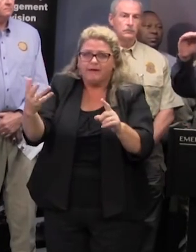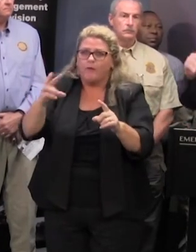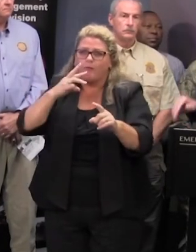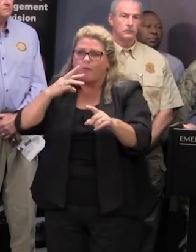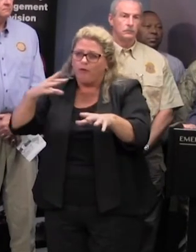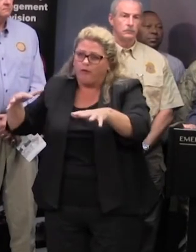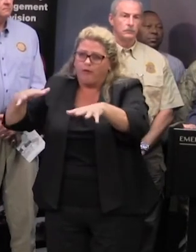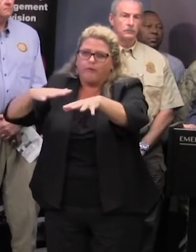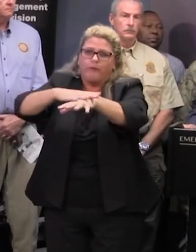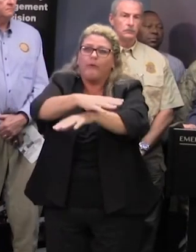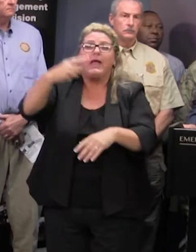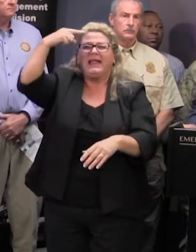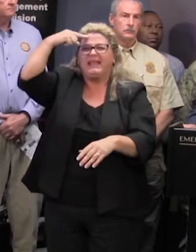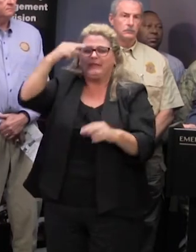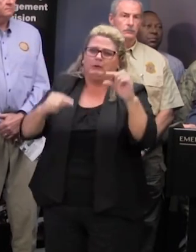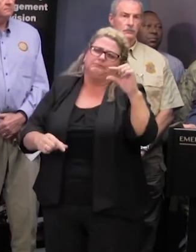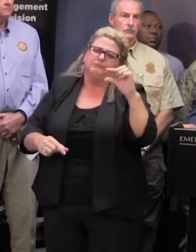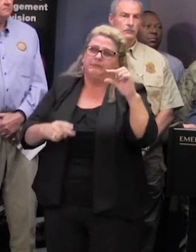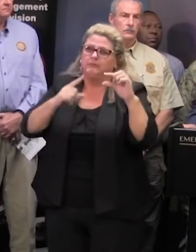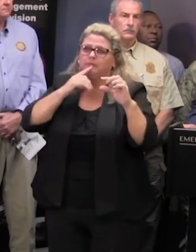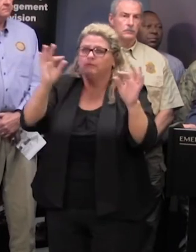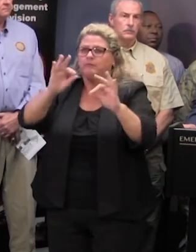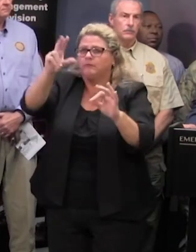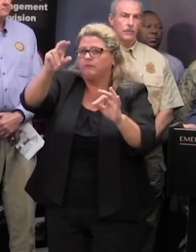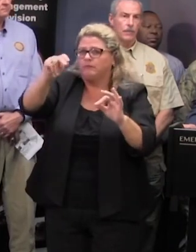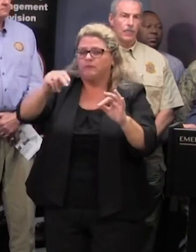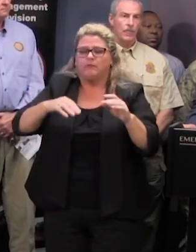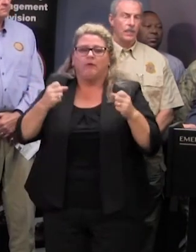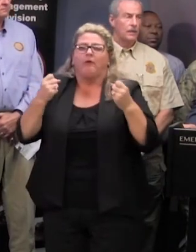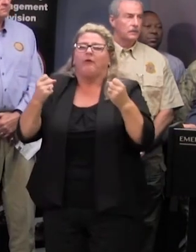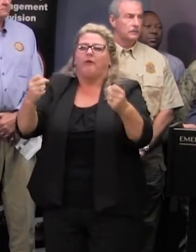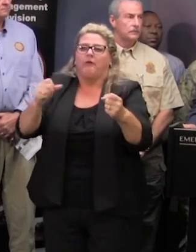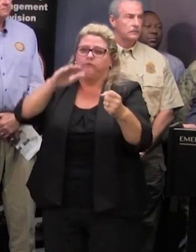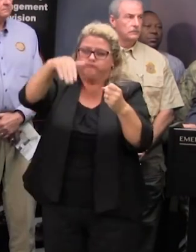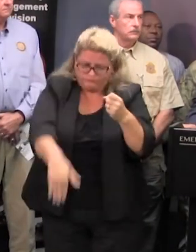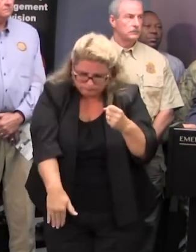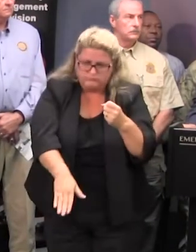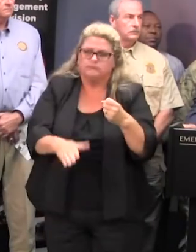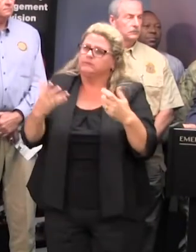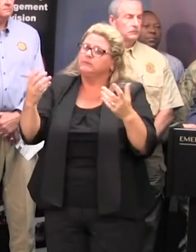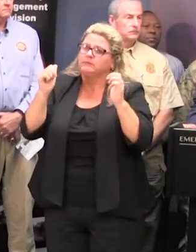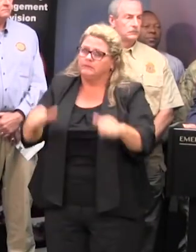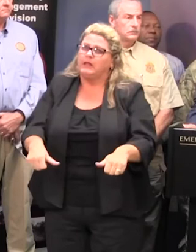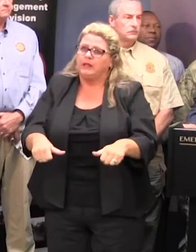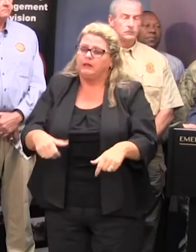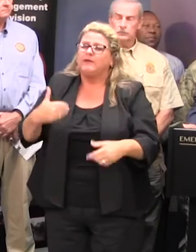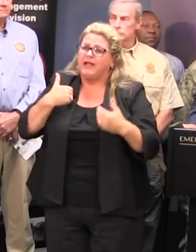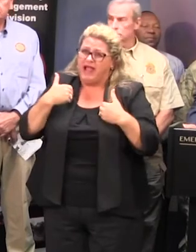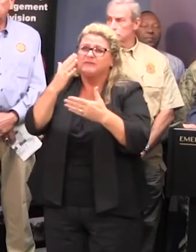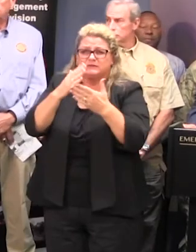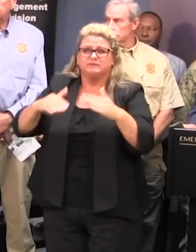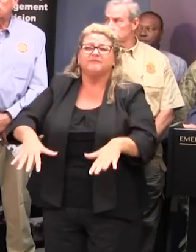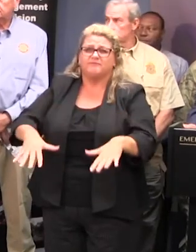might look like there's just a little bit of water over it could be the road's gone underneath so don't drive on those roads but also we are having flooding